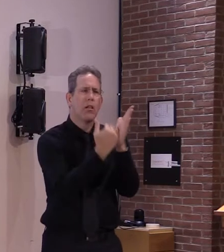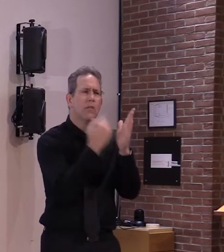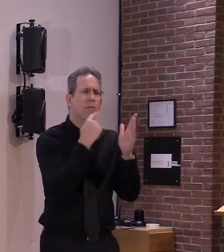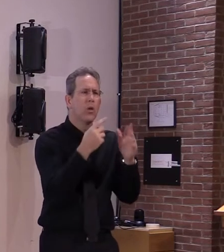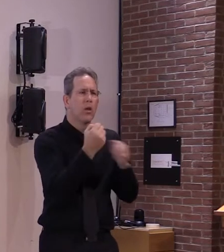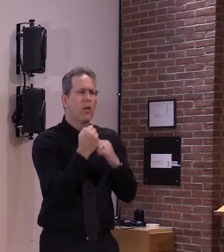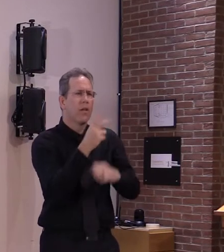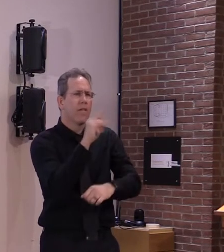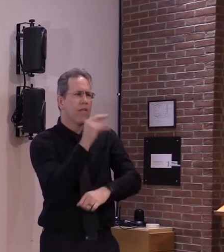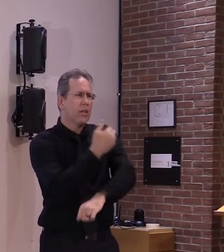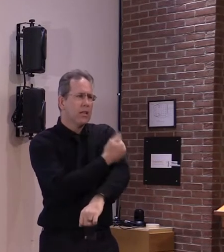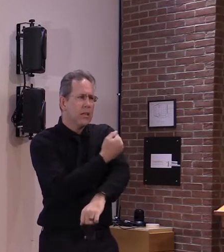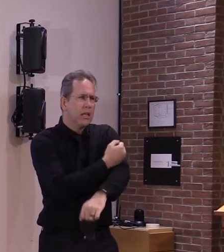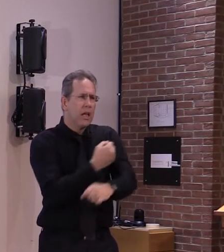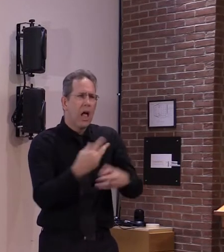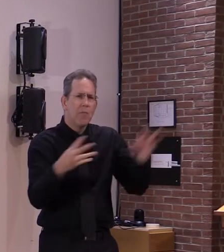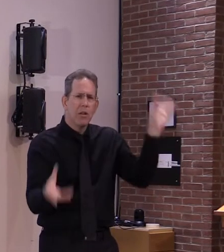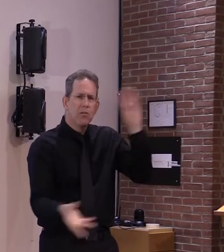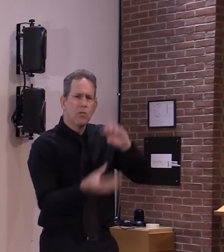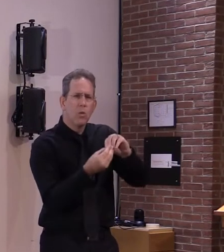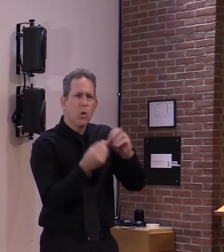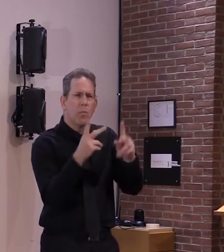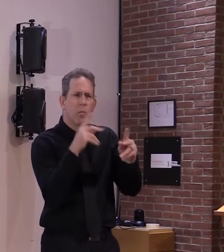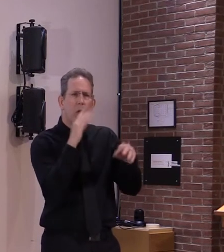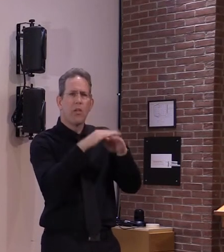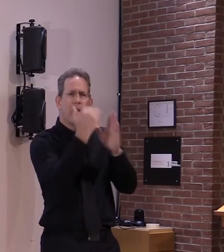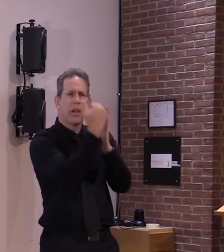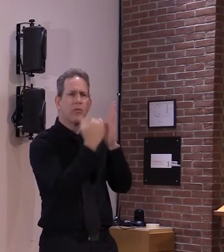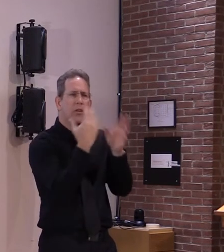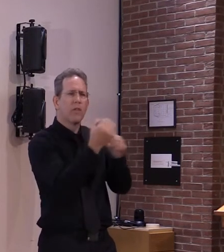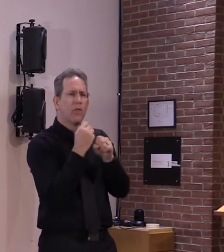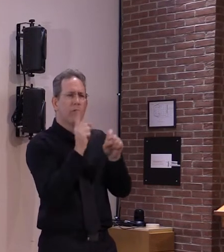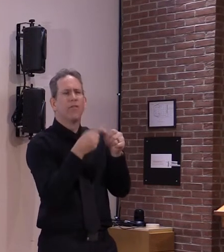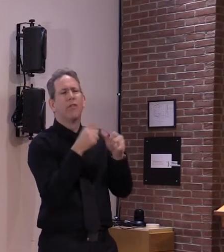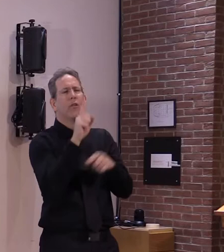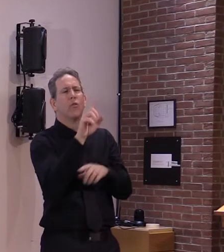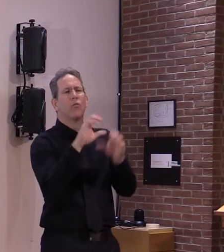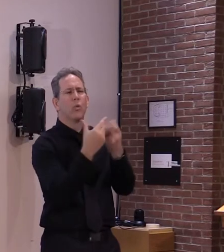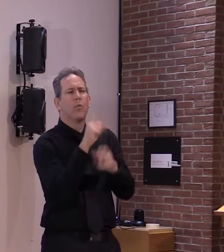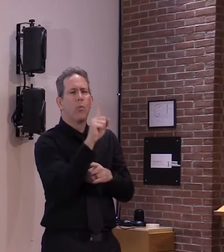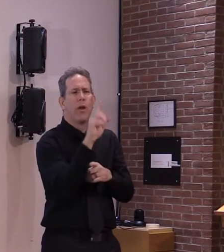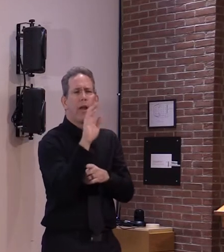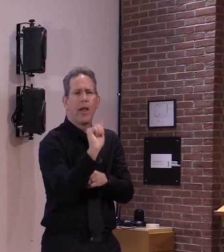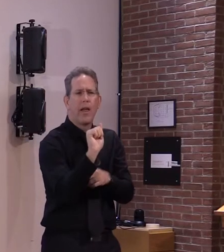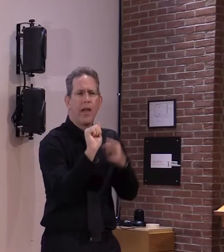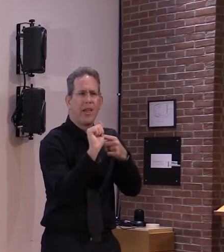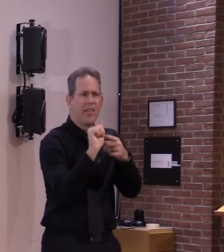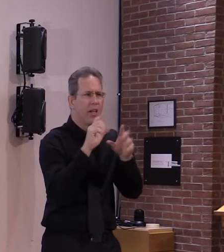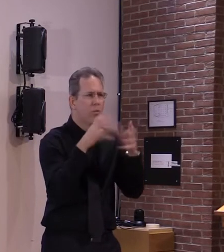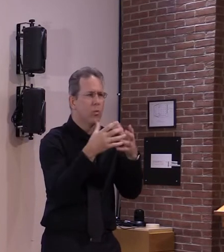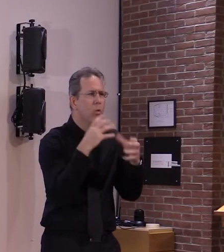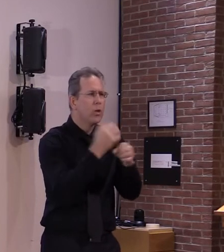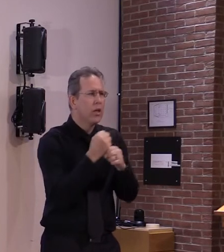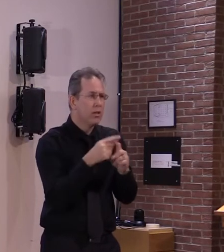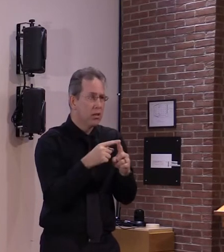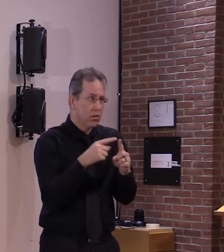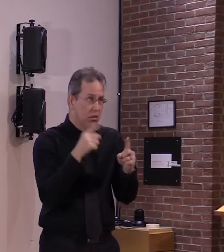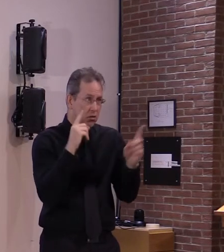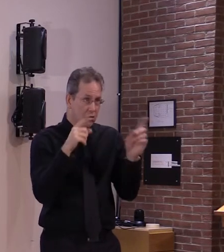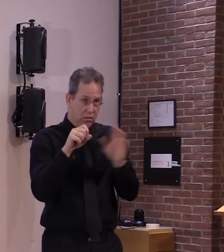um how many people uh are in this group and if the state has enough vaccine right now to administer all these people